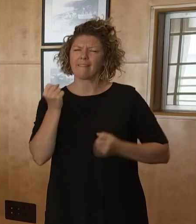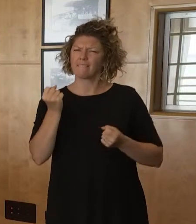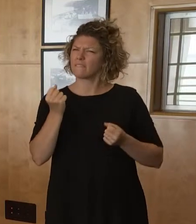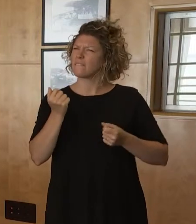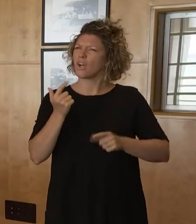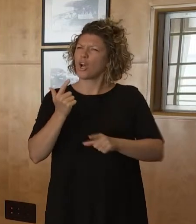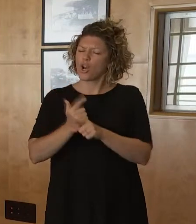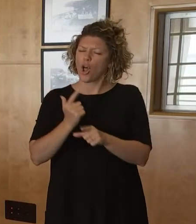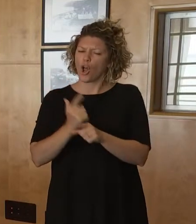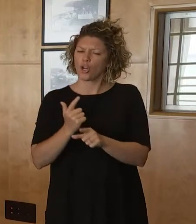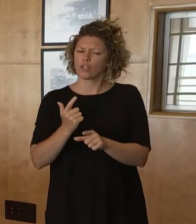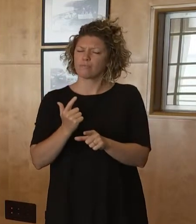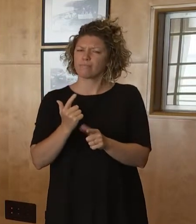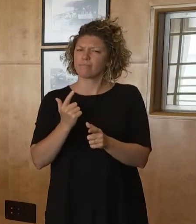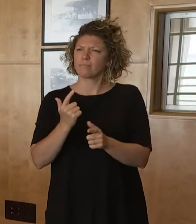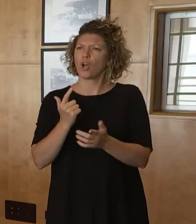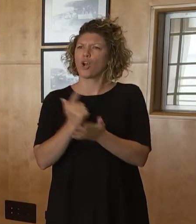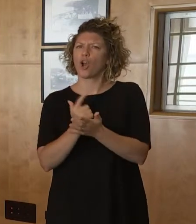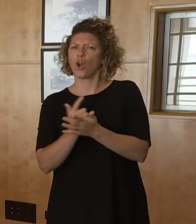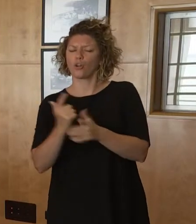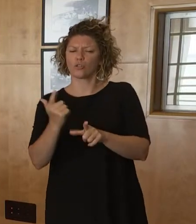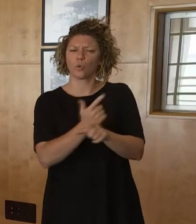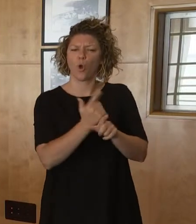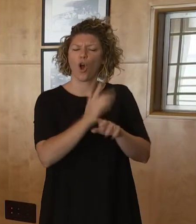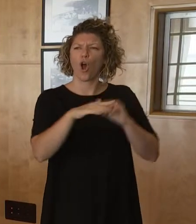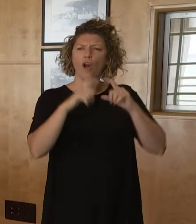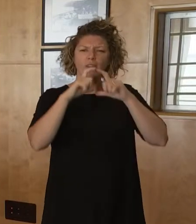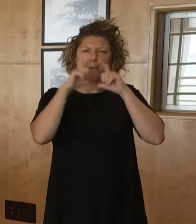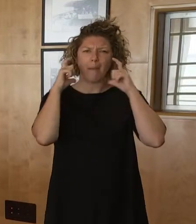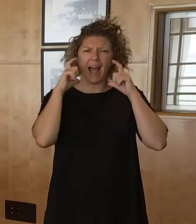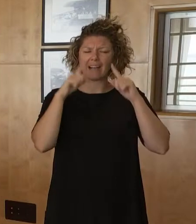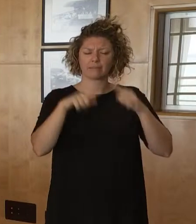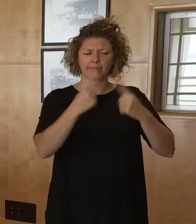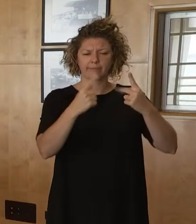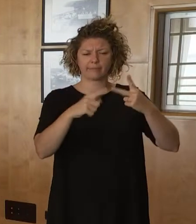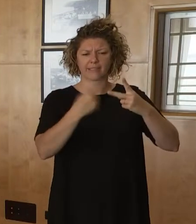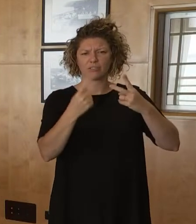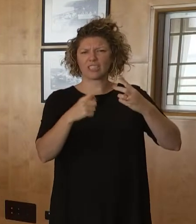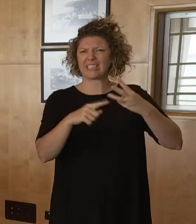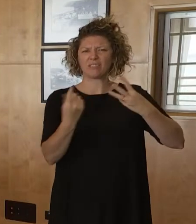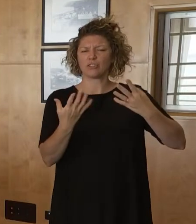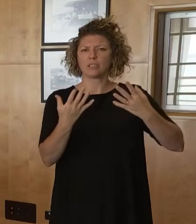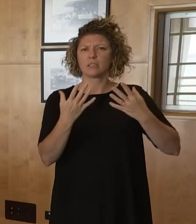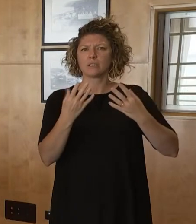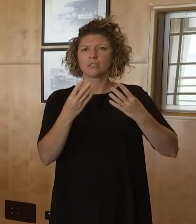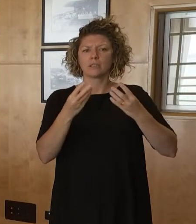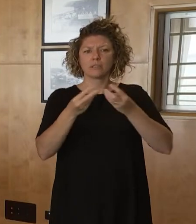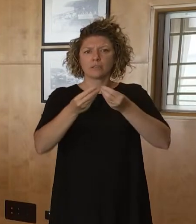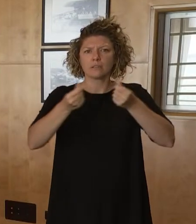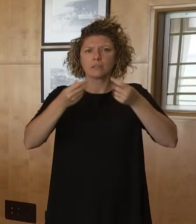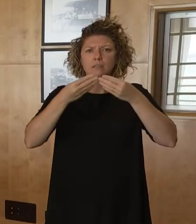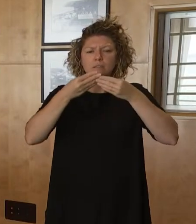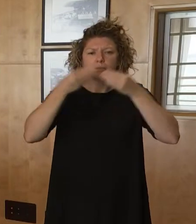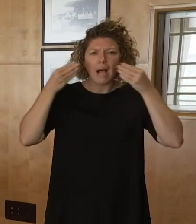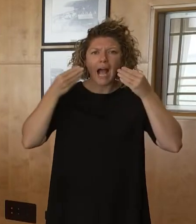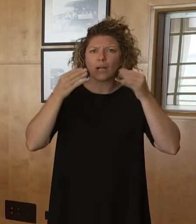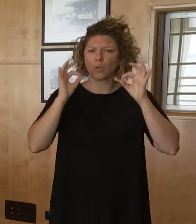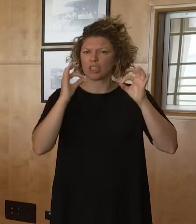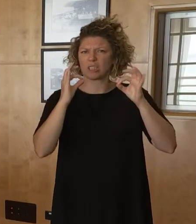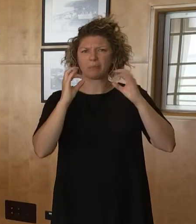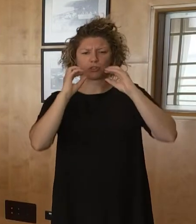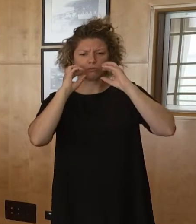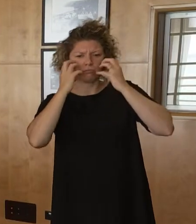scale of effectiveness from an N95 to a surgical to a cloth mask. Is there any discussion amongst government at the moment around moving